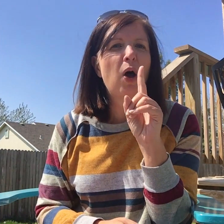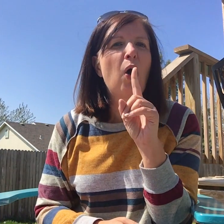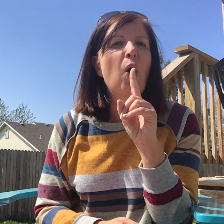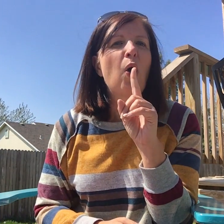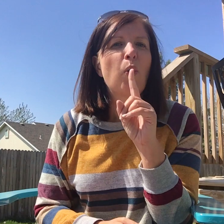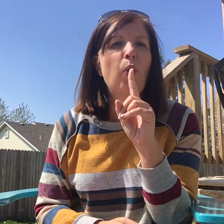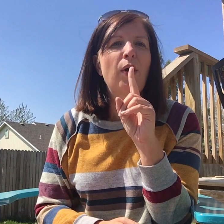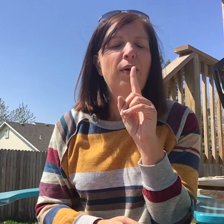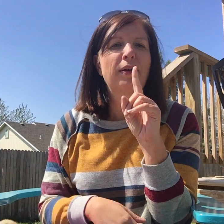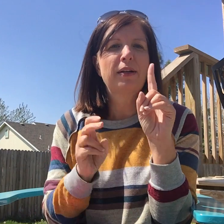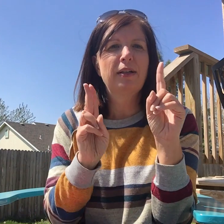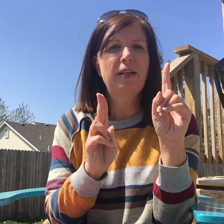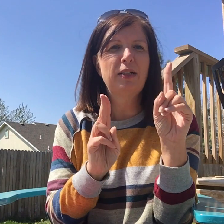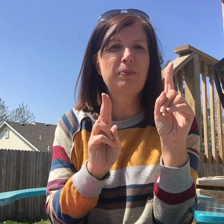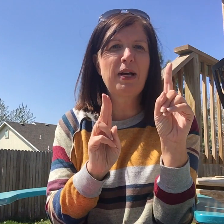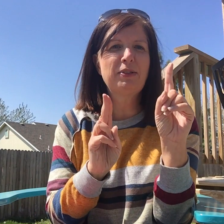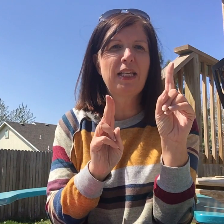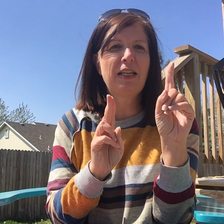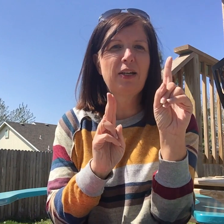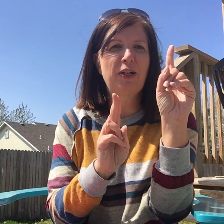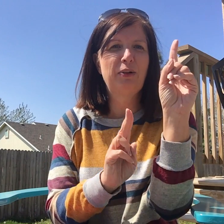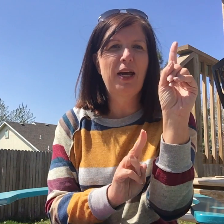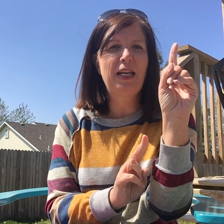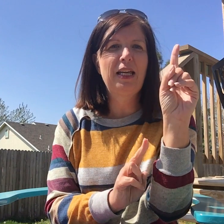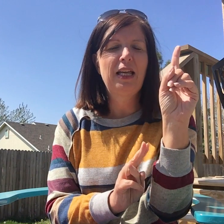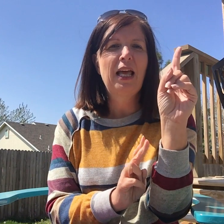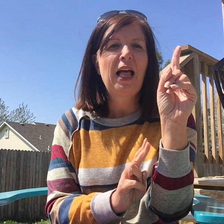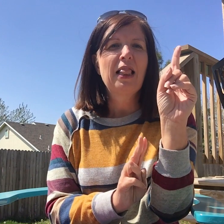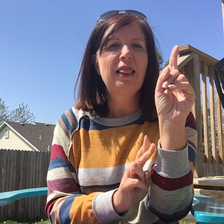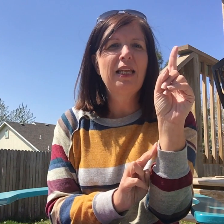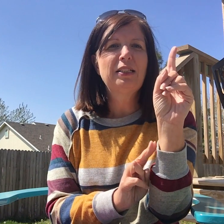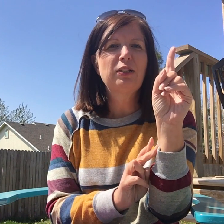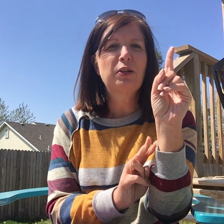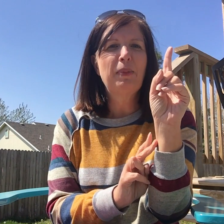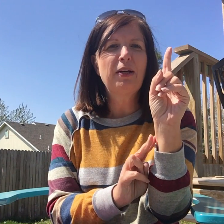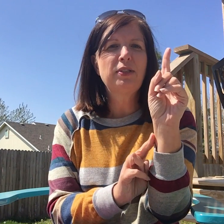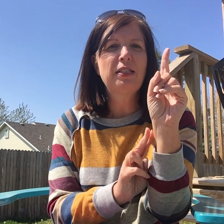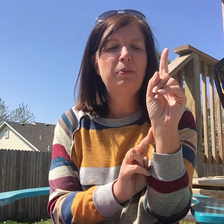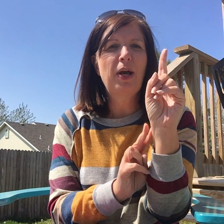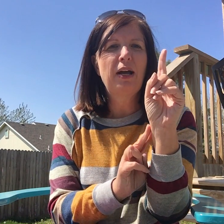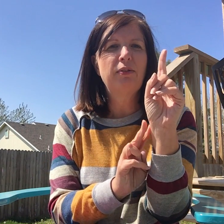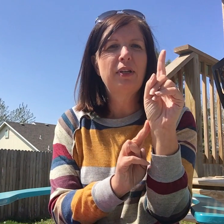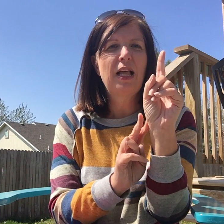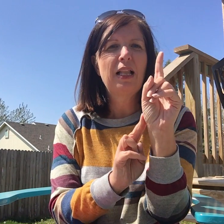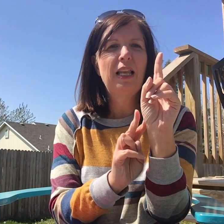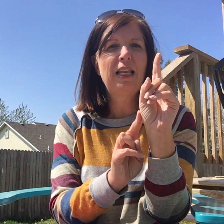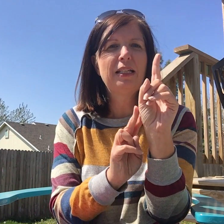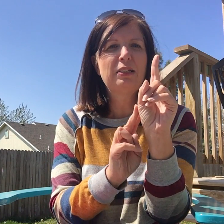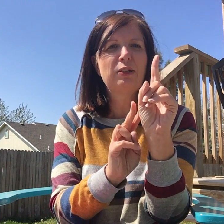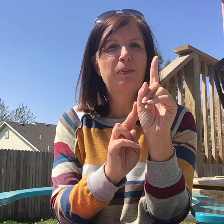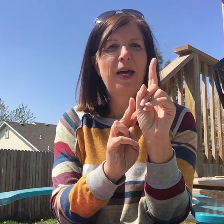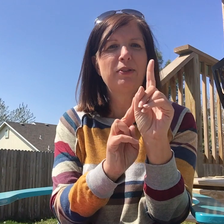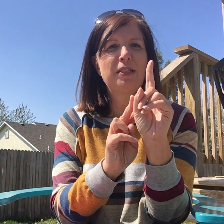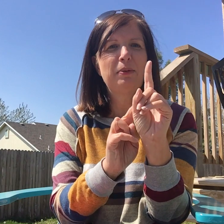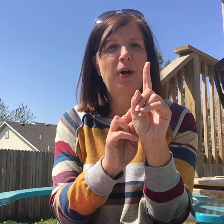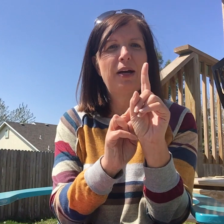here's Mousy are you ready little Mousy Brown little Mousy Brown